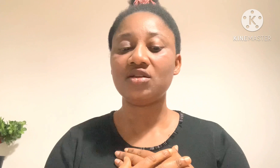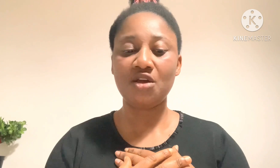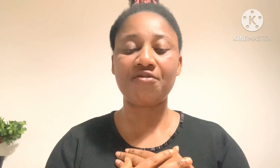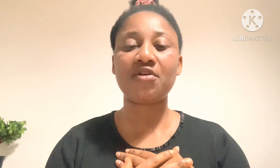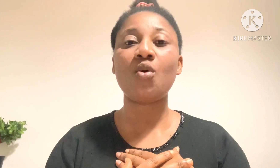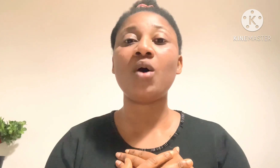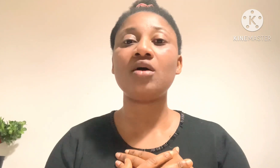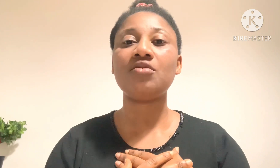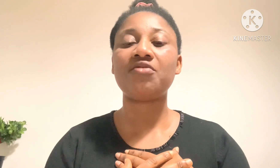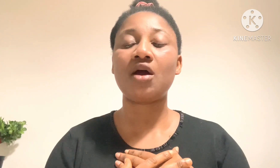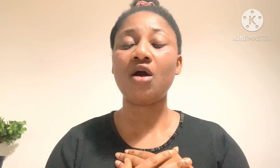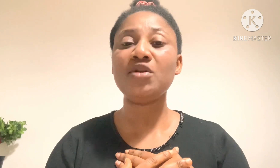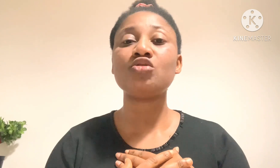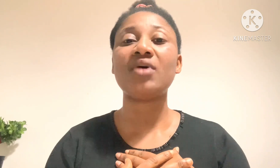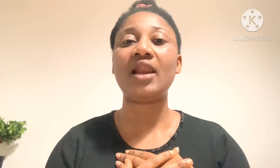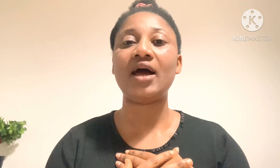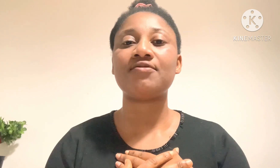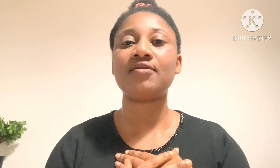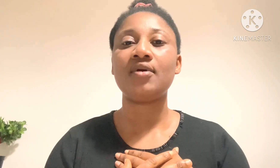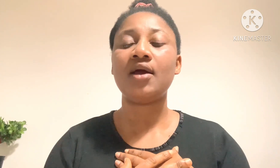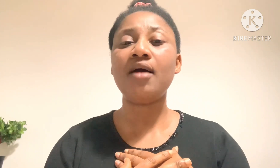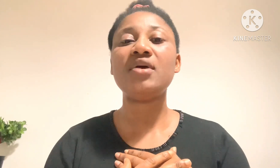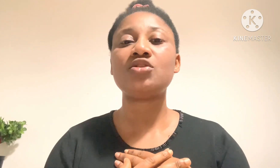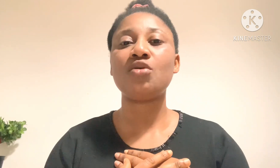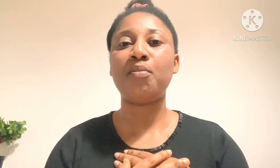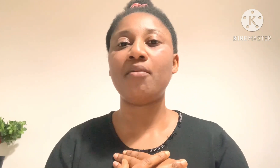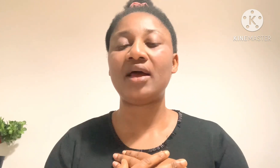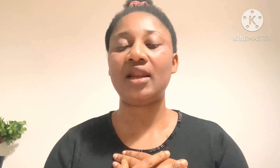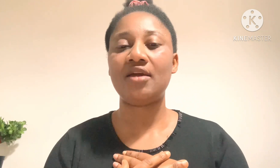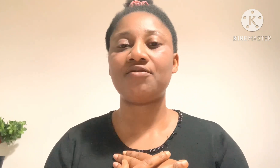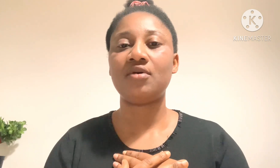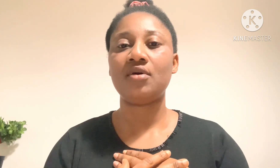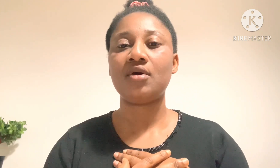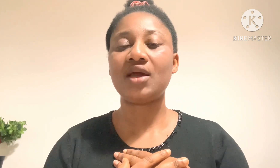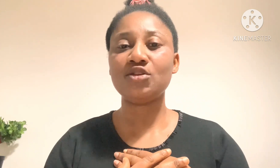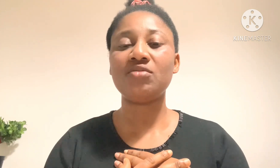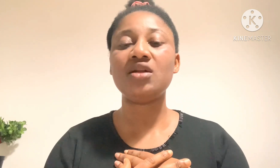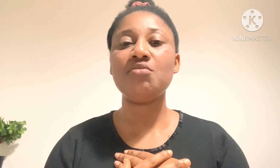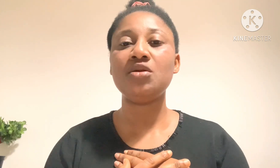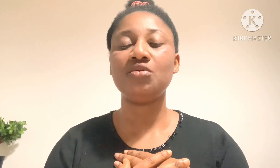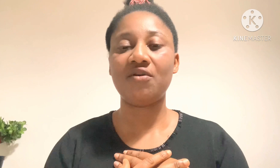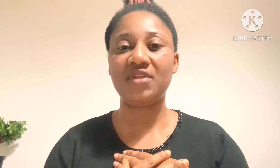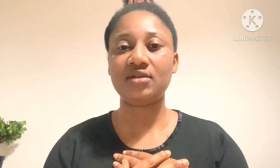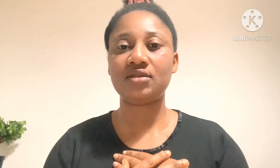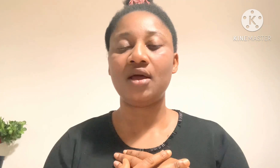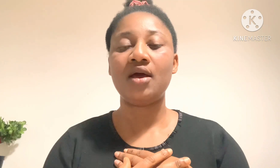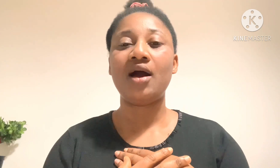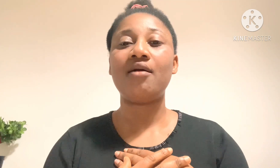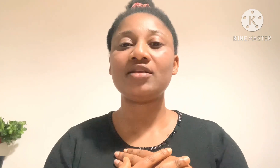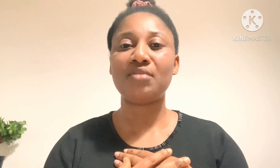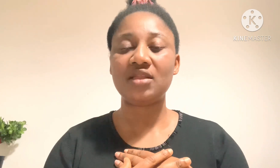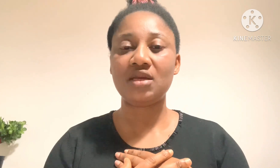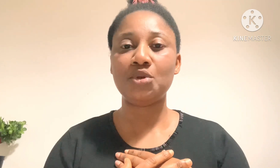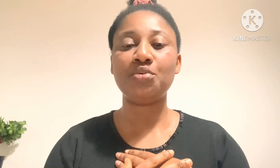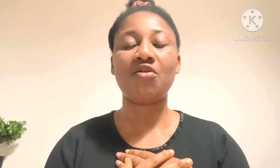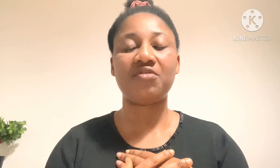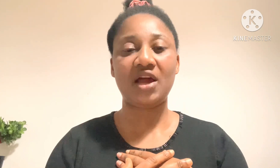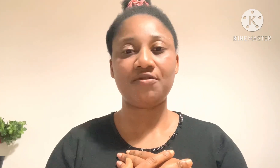Thank you for your word. For that coming to my life. How mercy upon my life. Castile my name in the book of death. I write my name in the book of life.